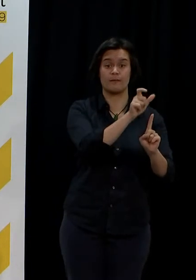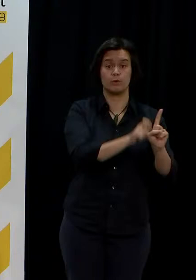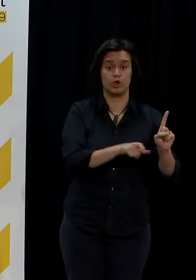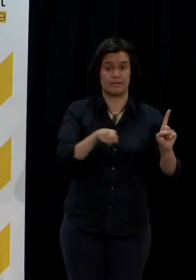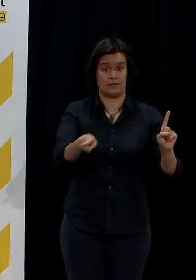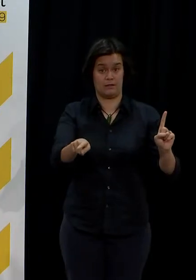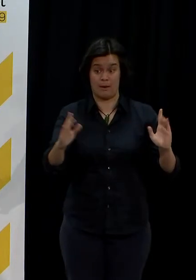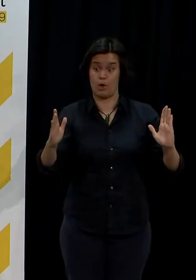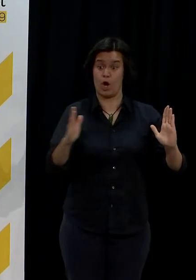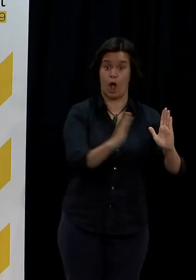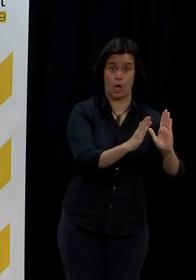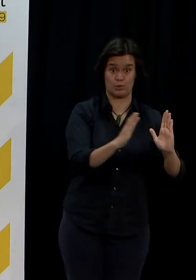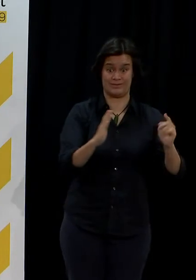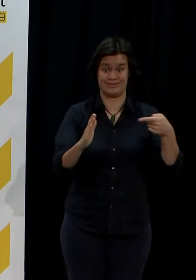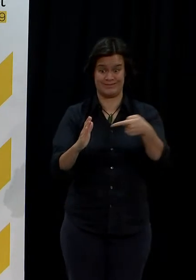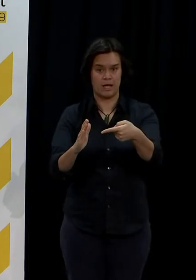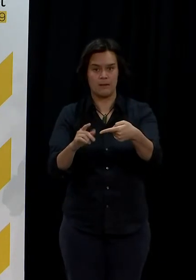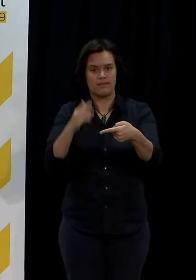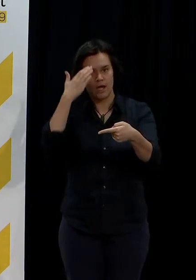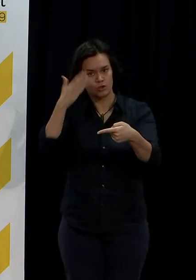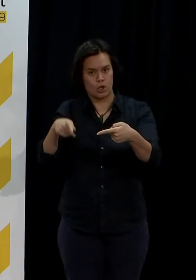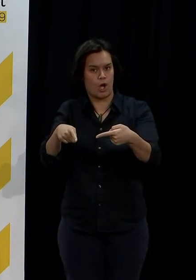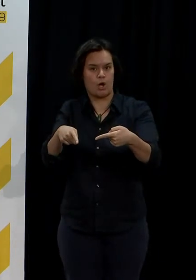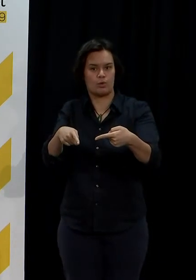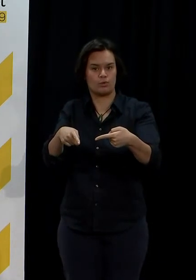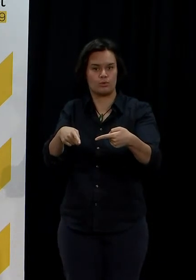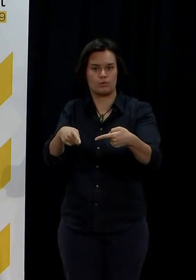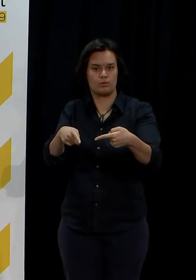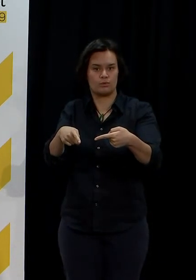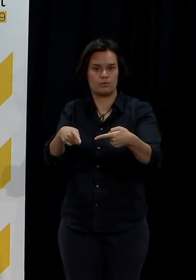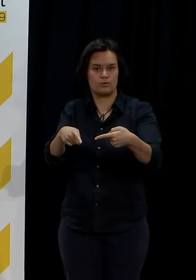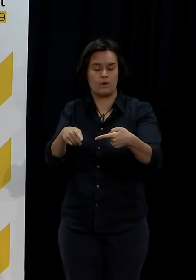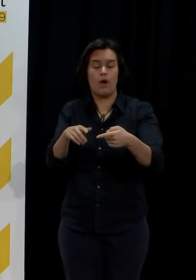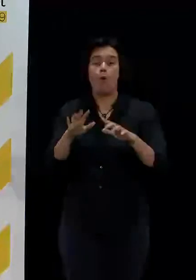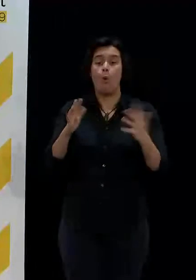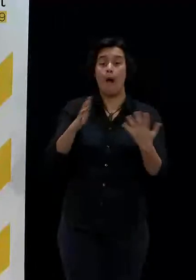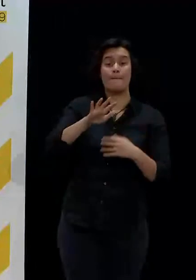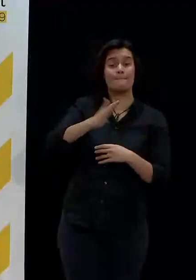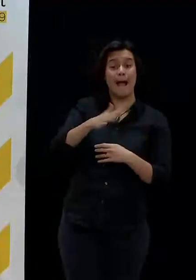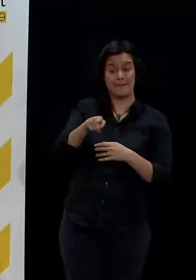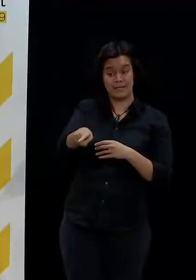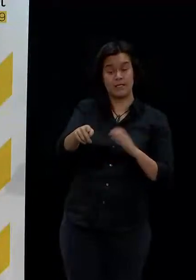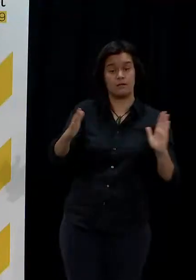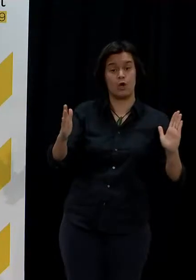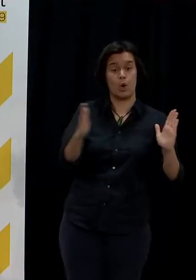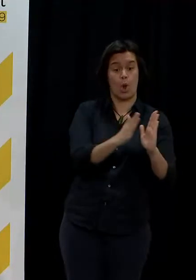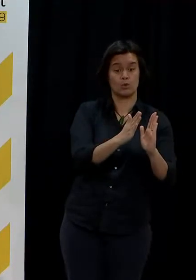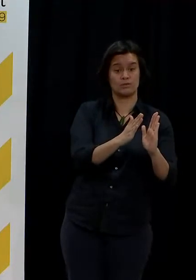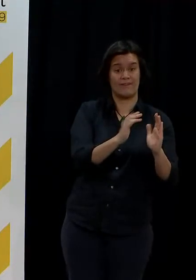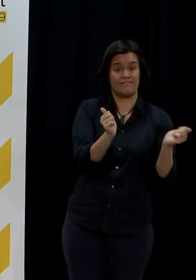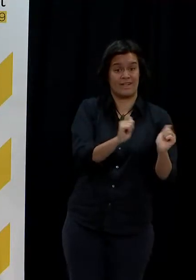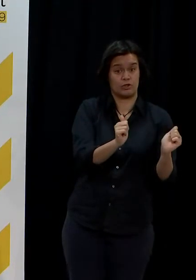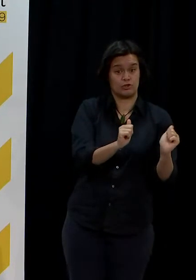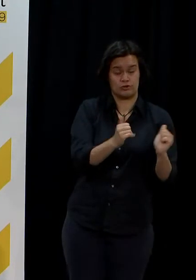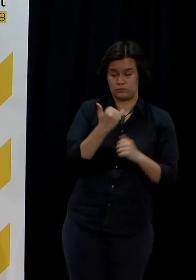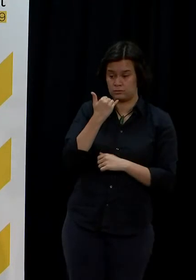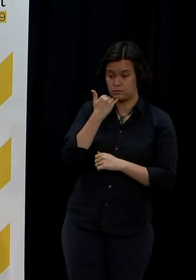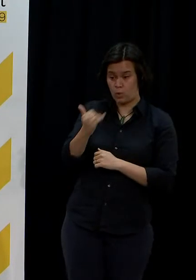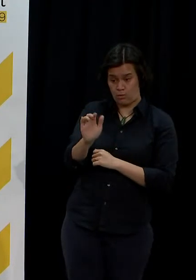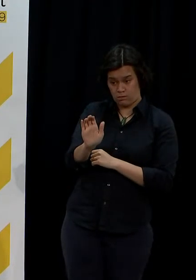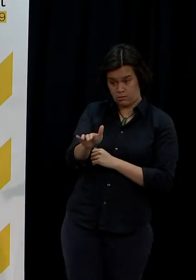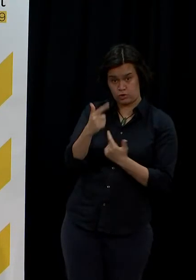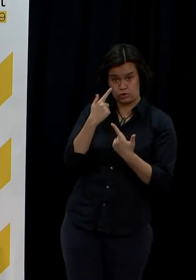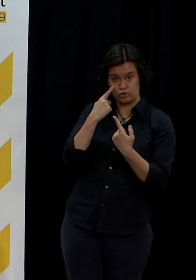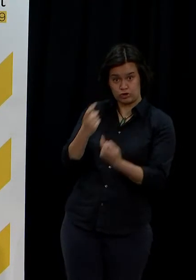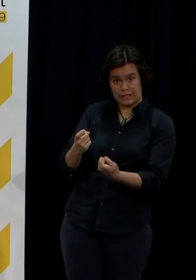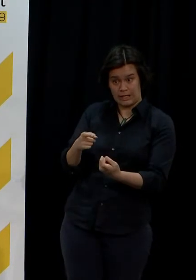contact for all of their infectious periods. So they may have been contact as a contact and then isolated, but have already made a few